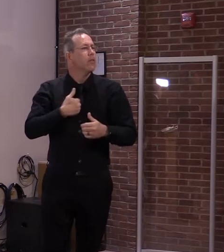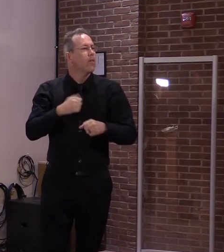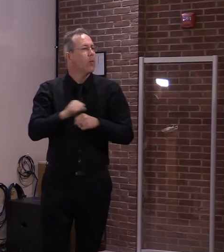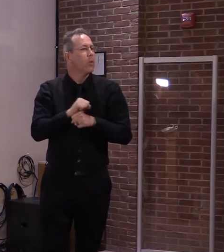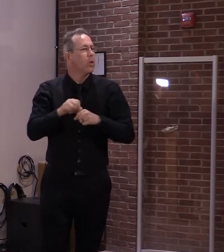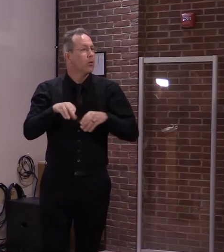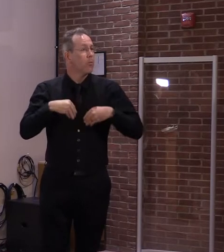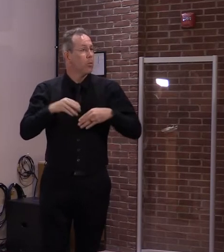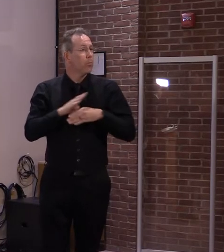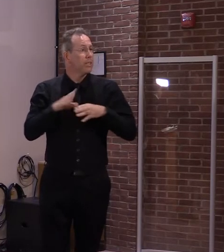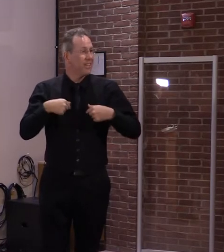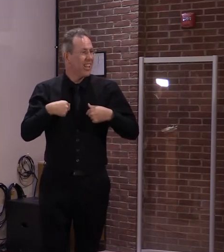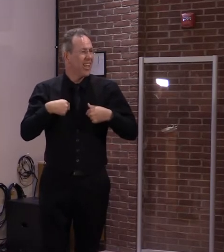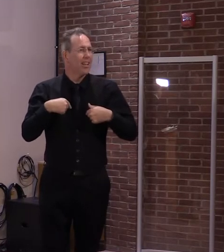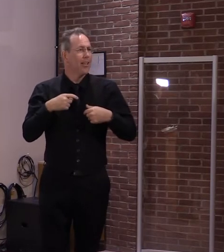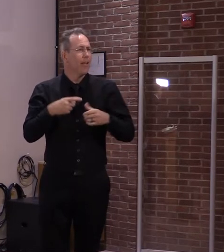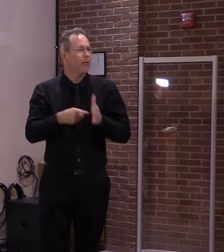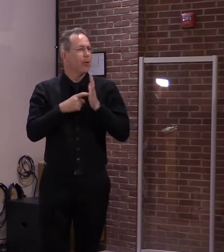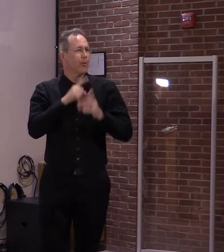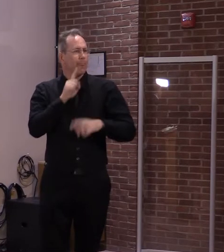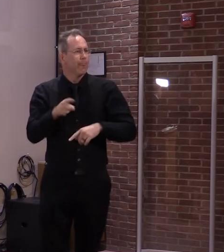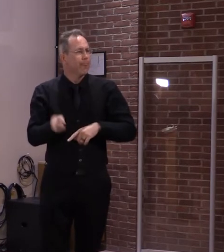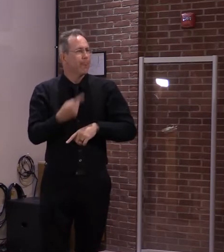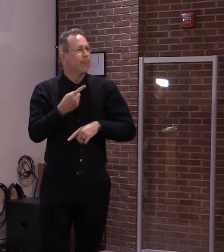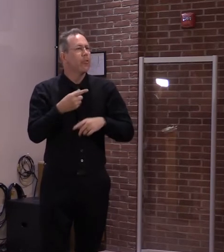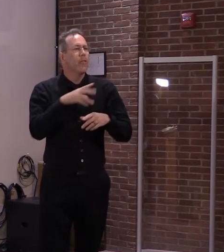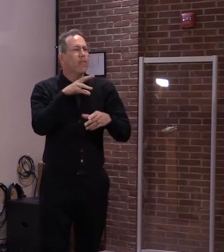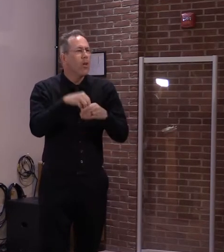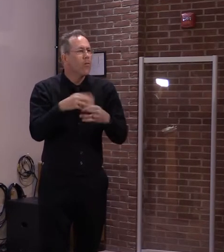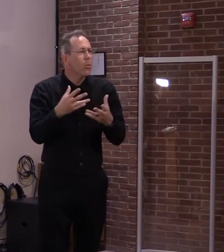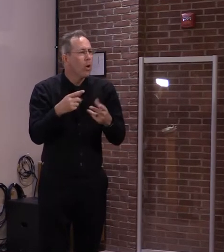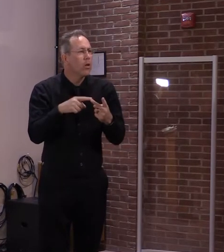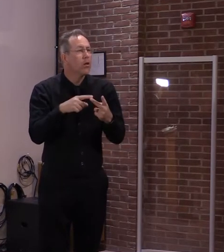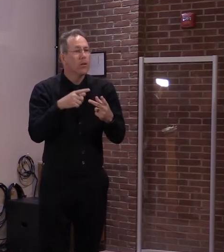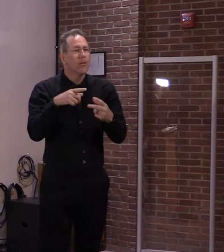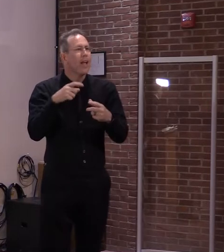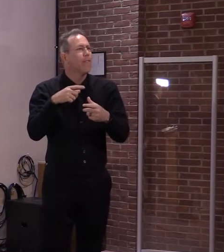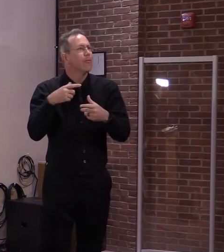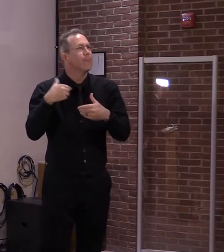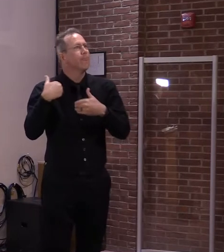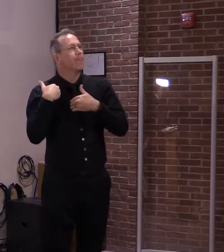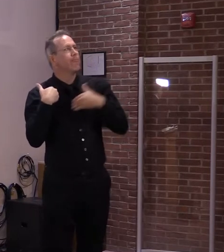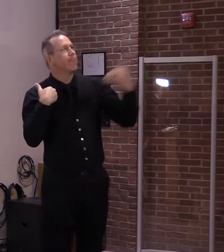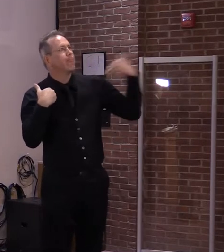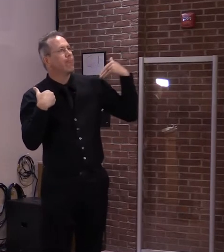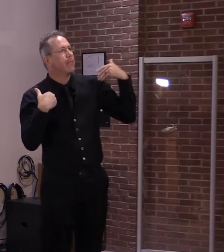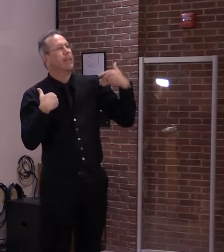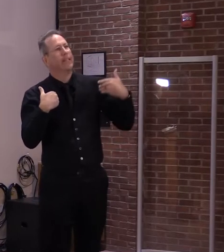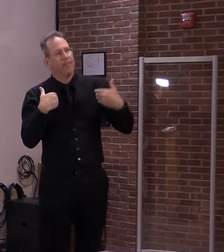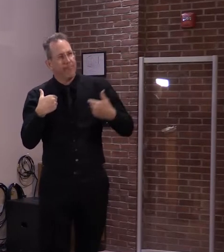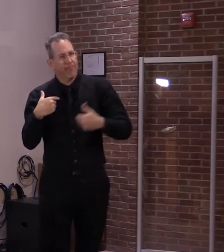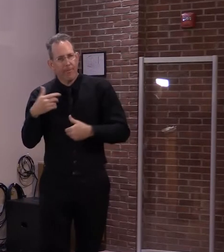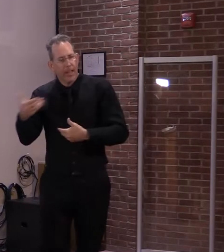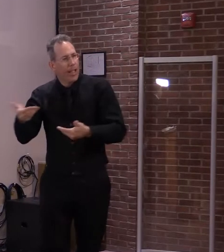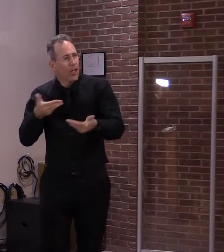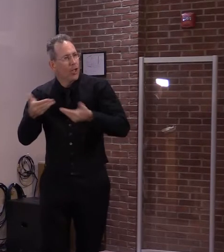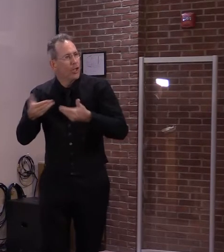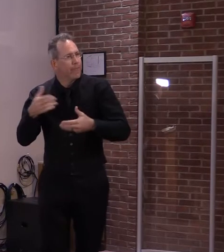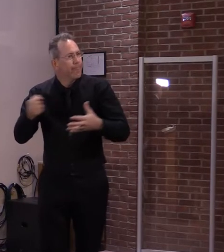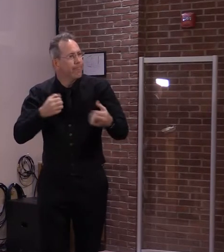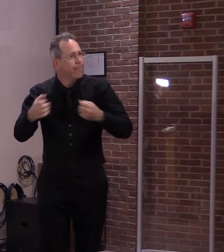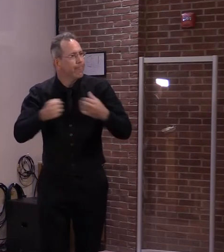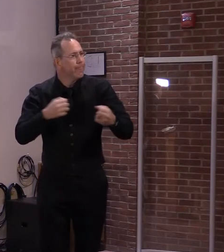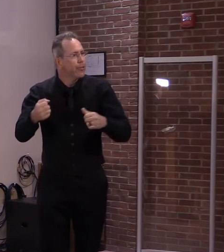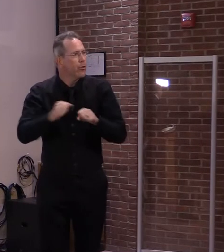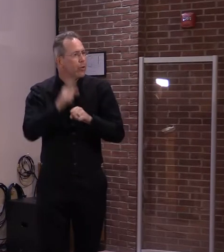business recruitment efforts. So if they do fall into one of those buckets, are they out